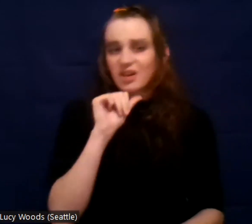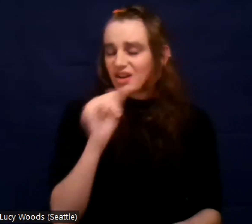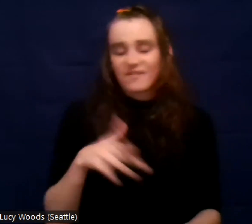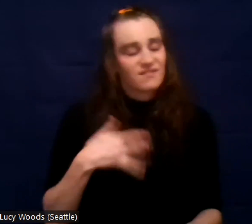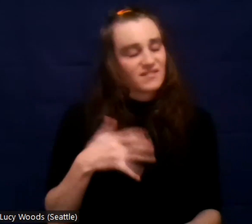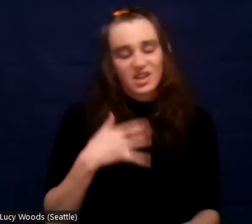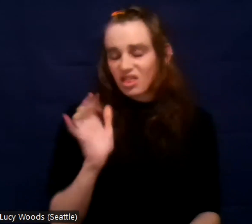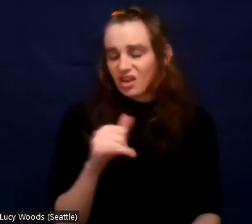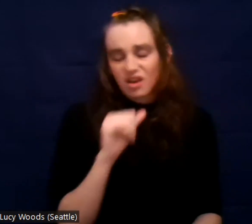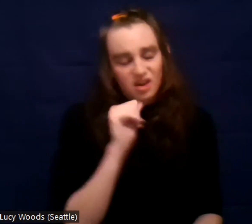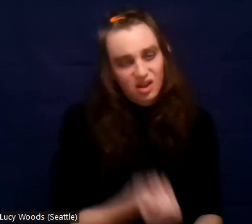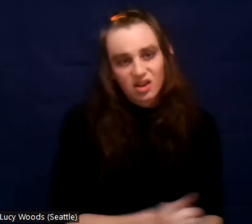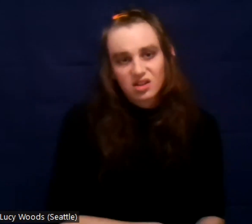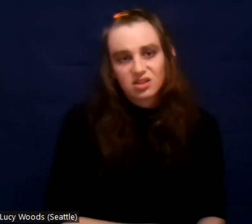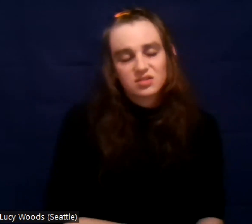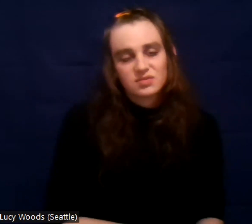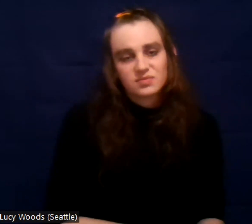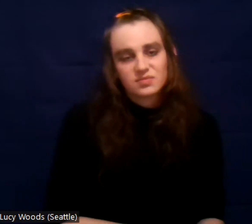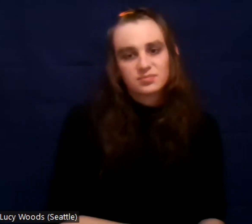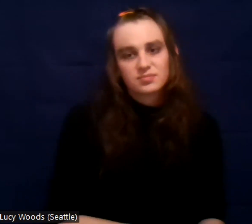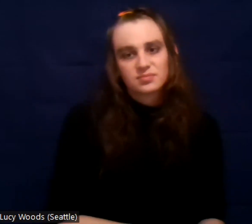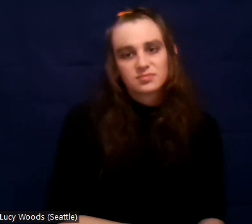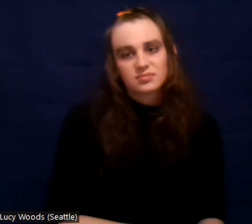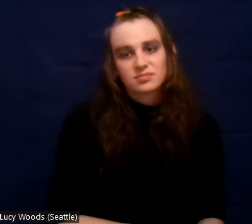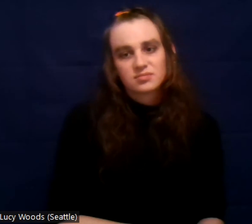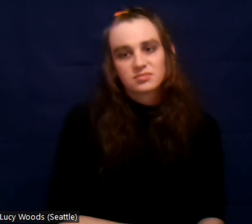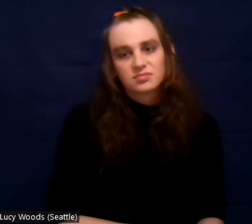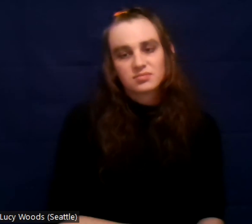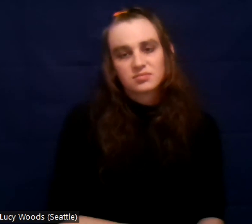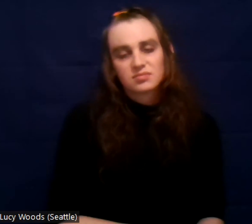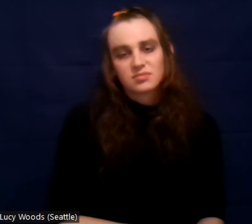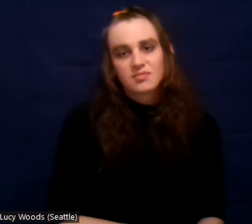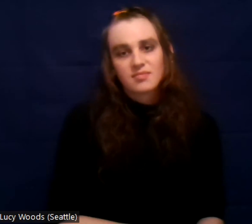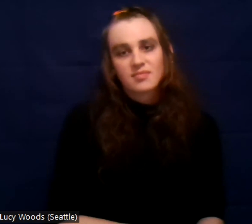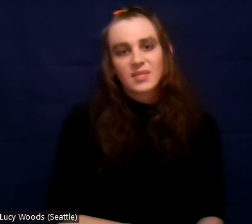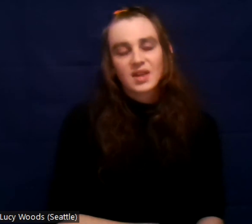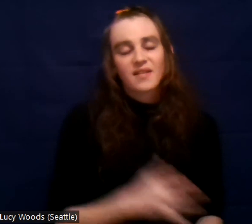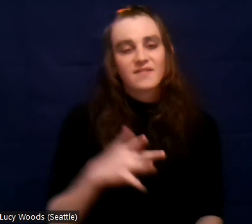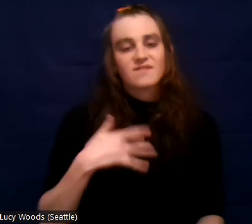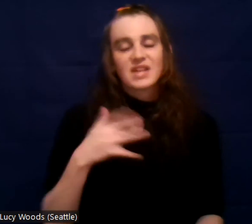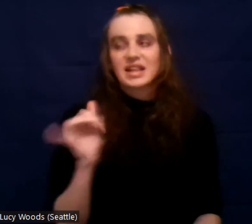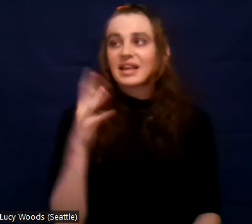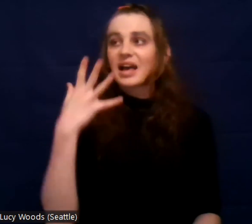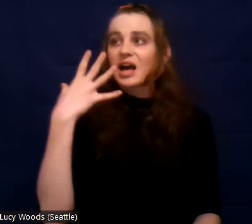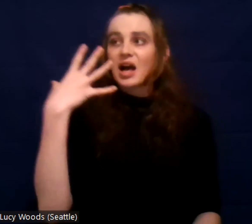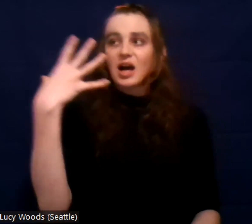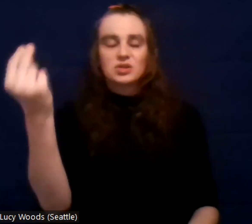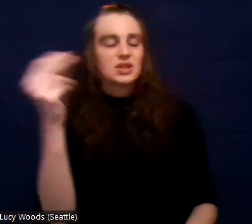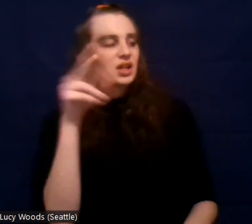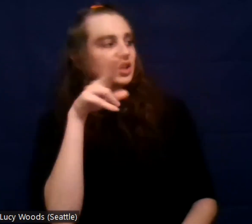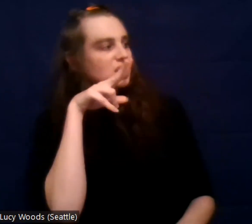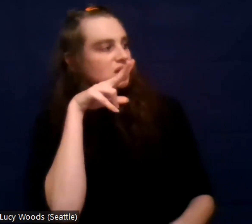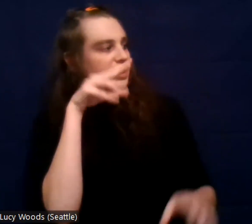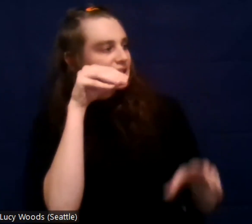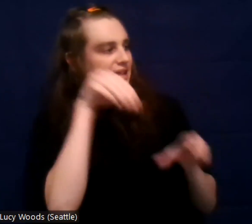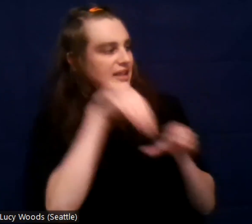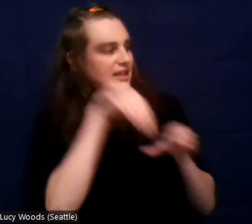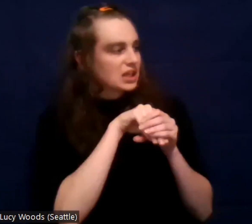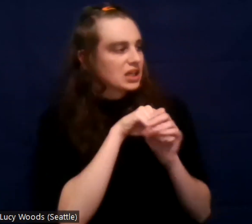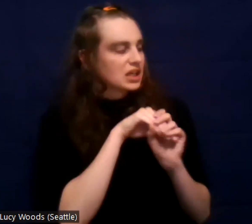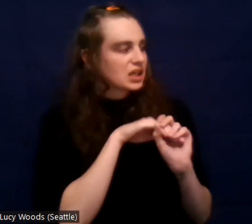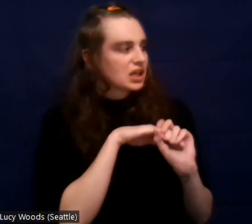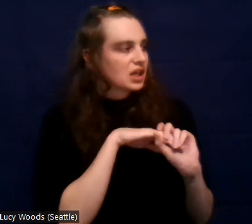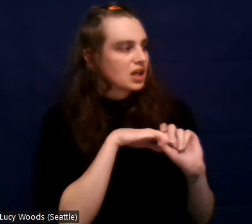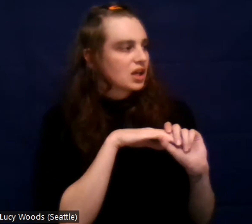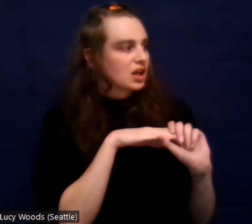I always felt like outside looking in, but with my current Y Paul group from